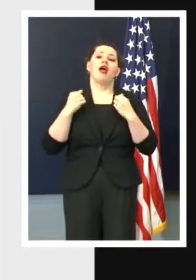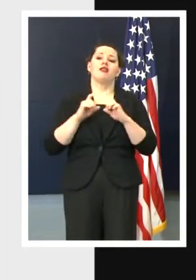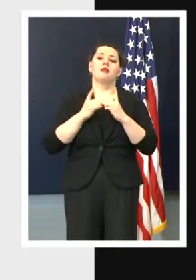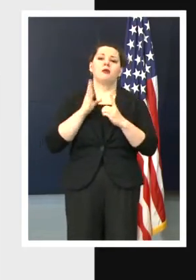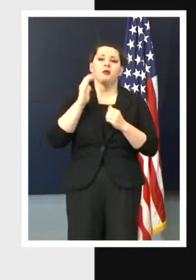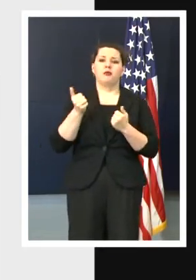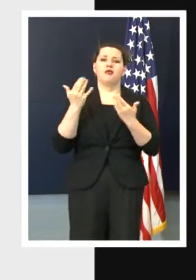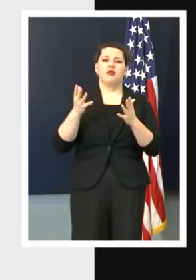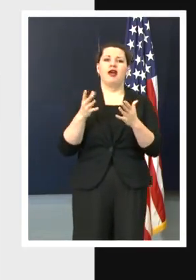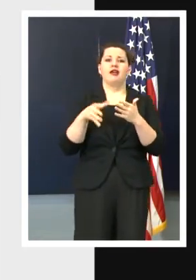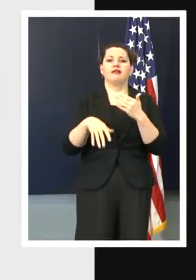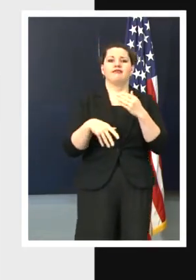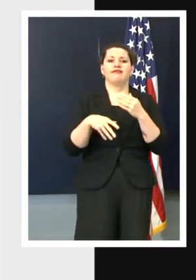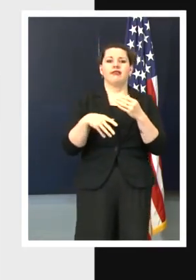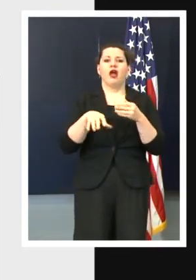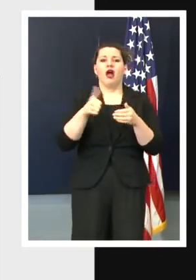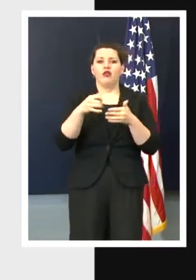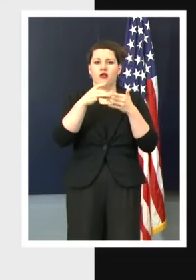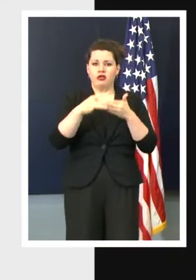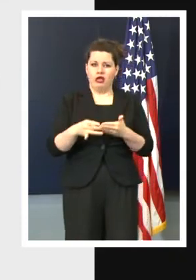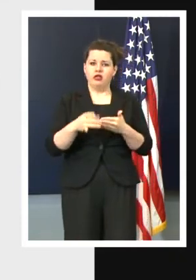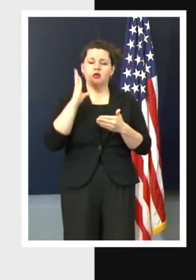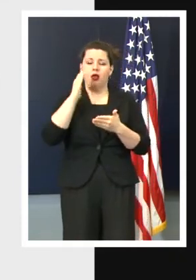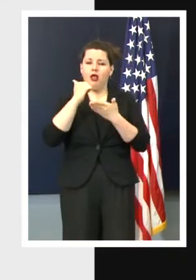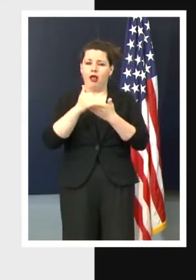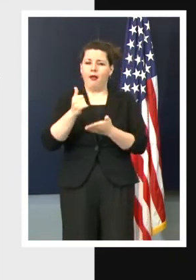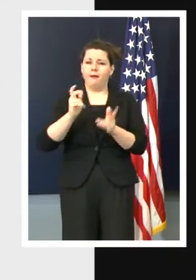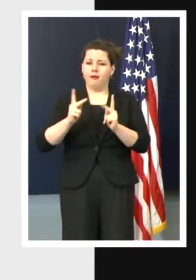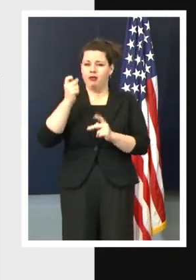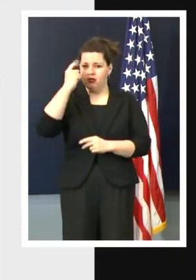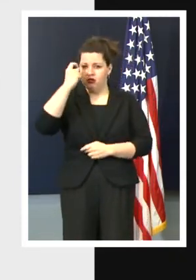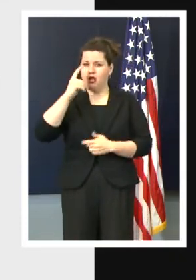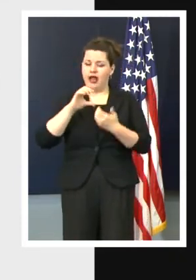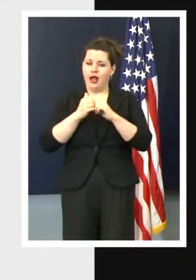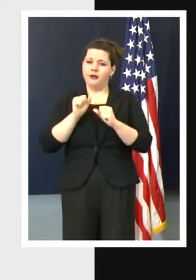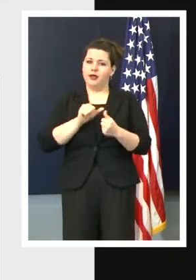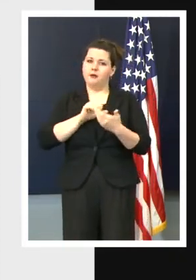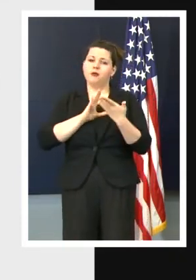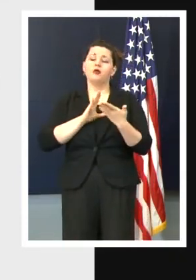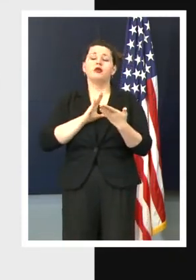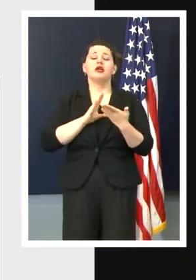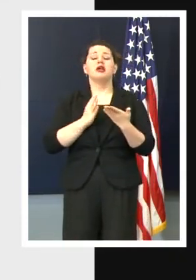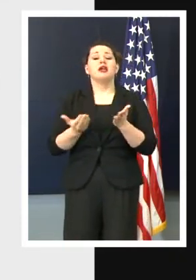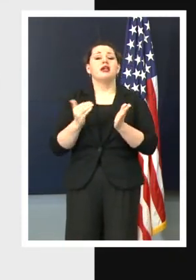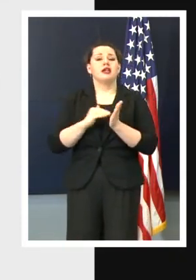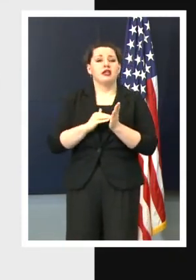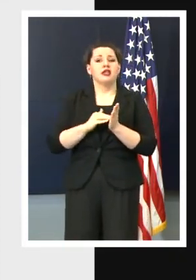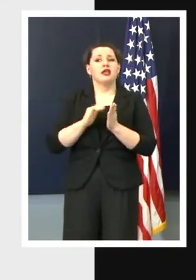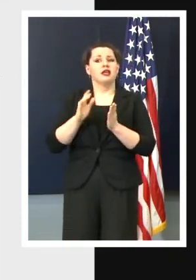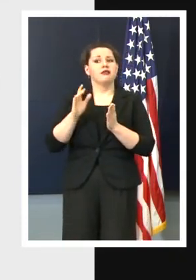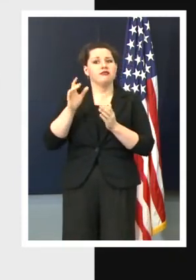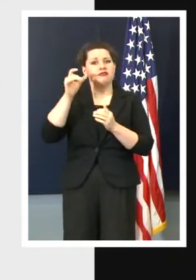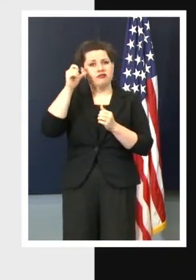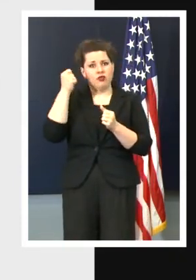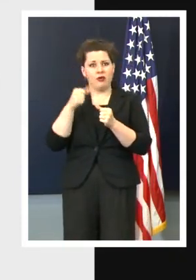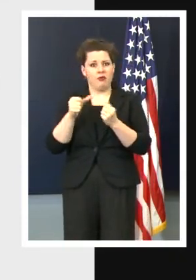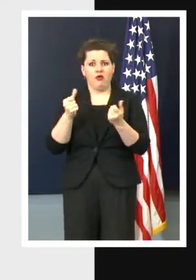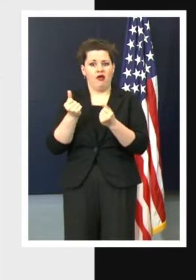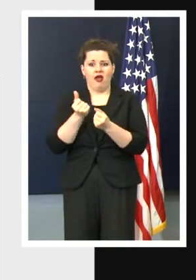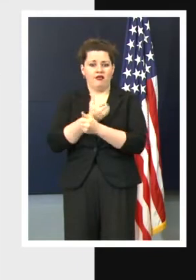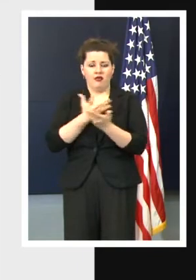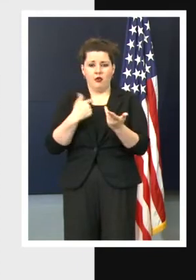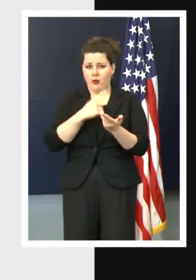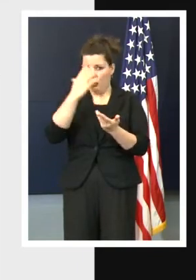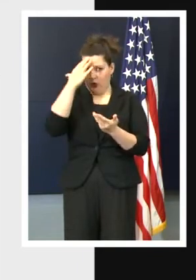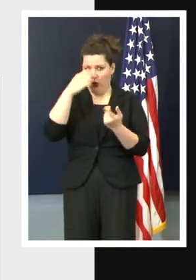providing additional guidance that's going to help people understand, you know, how to approach this. And again, it's going to keep in mind all of the things that we